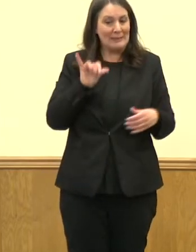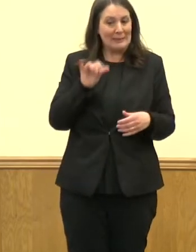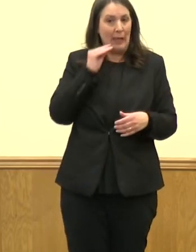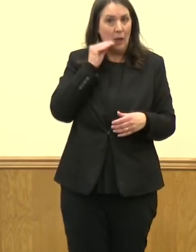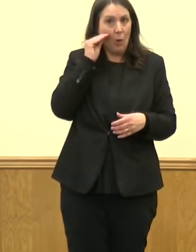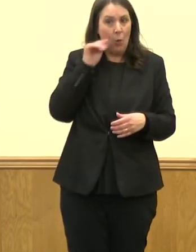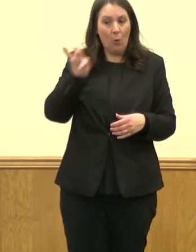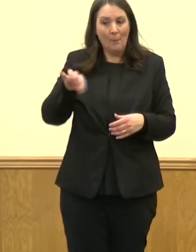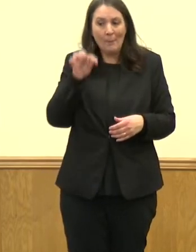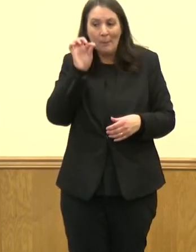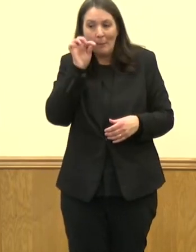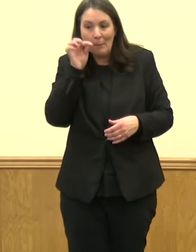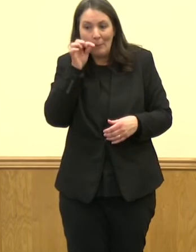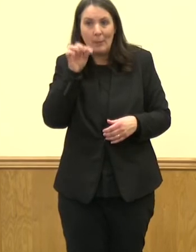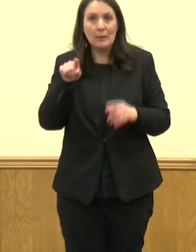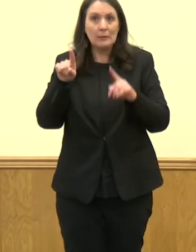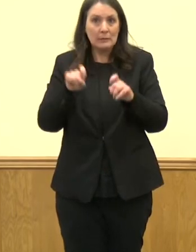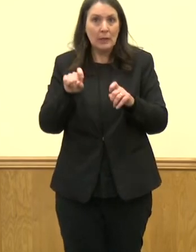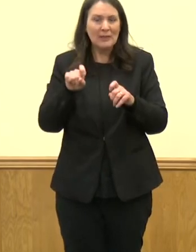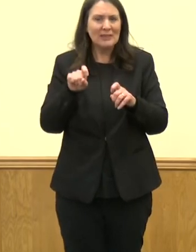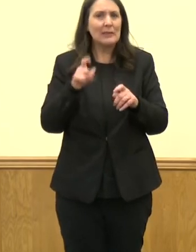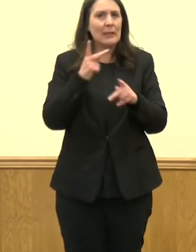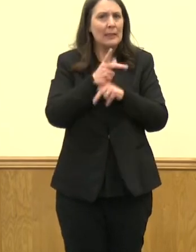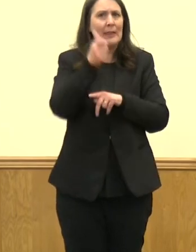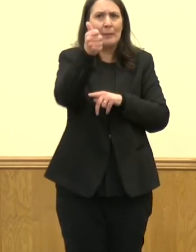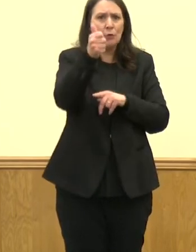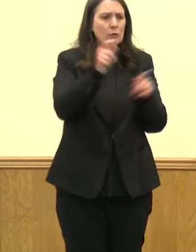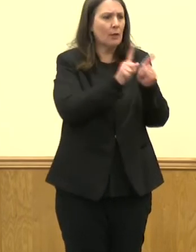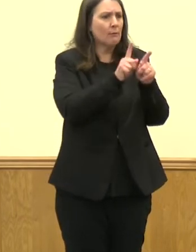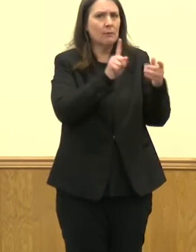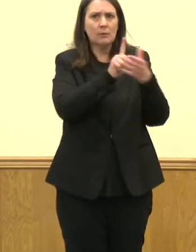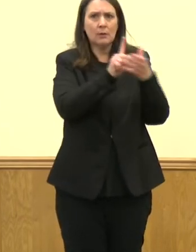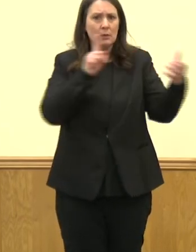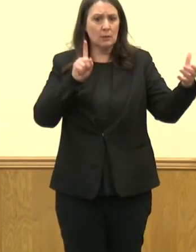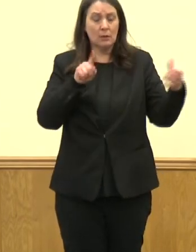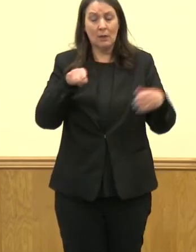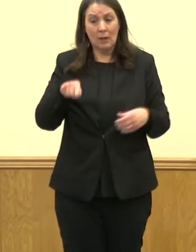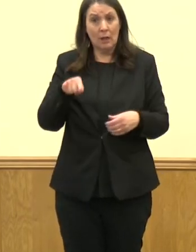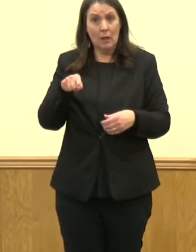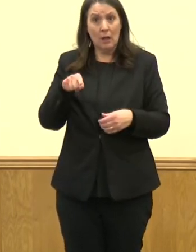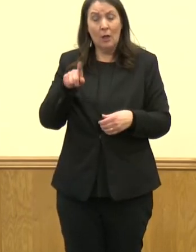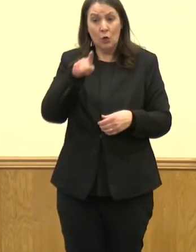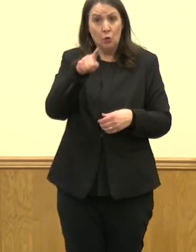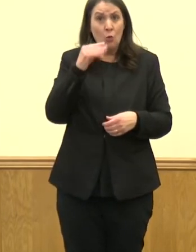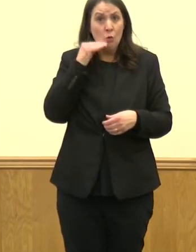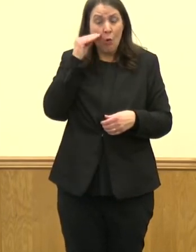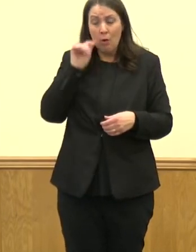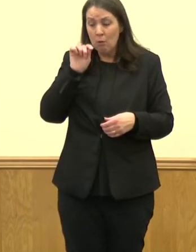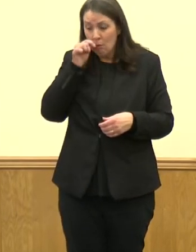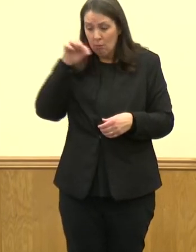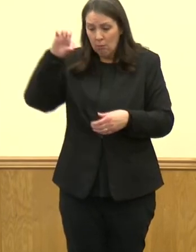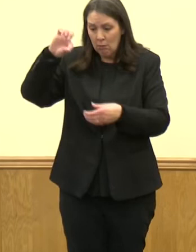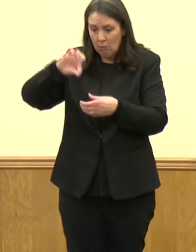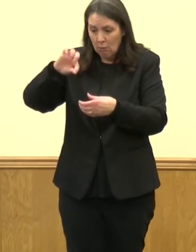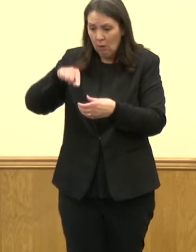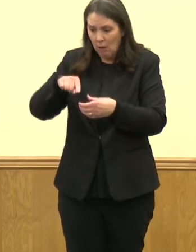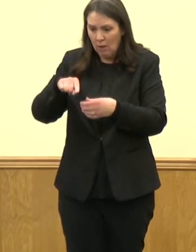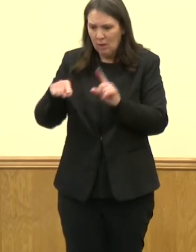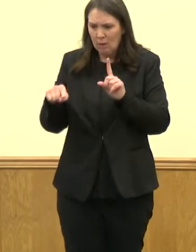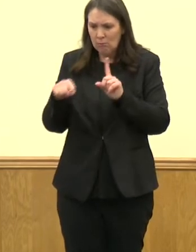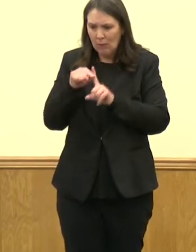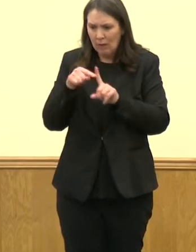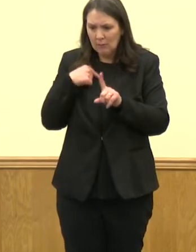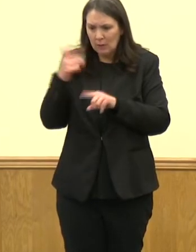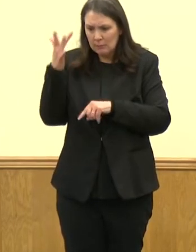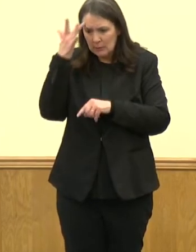especially in the situation we're in, isolate yourself immediately. If your rapid comes back positive, you know, if you talk to your employer and make sure